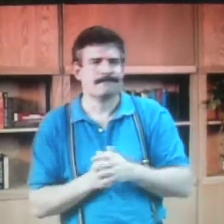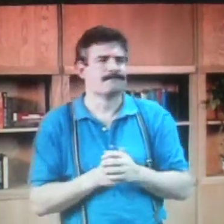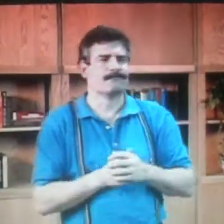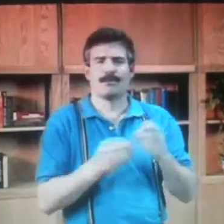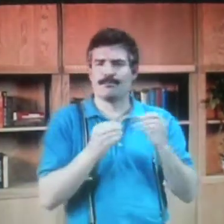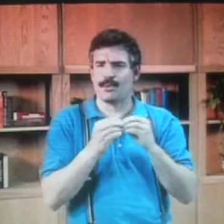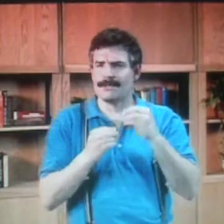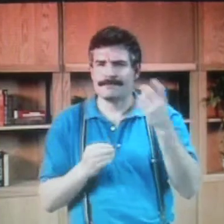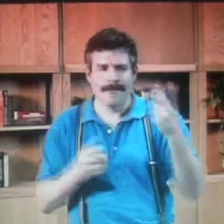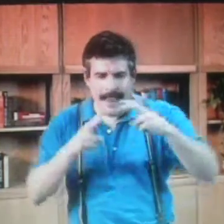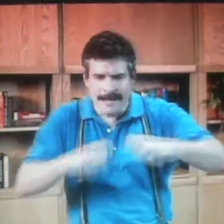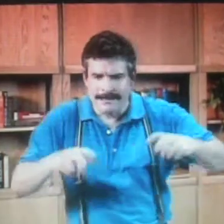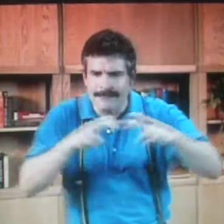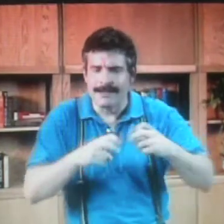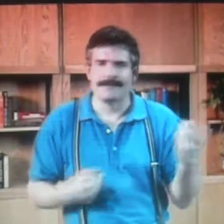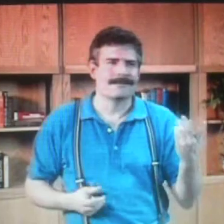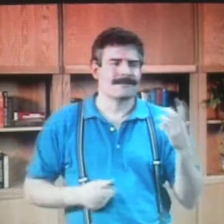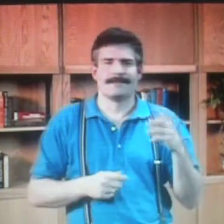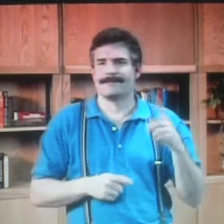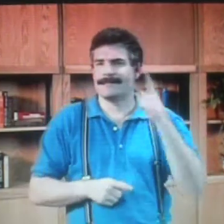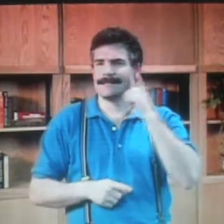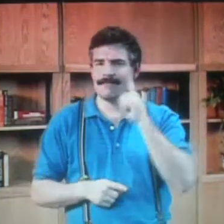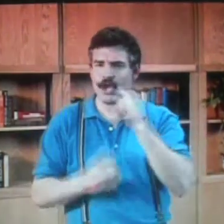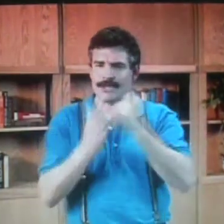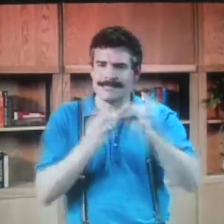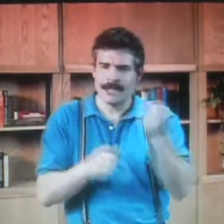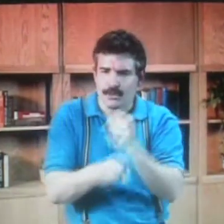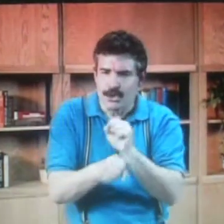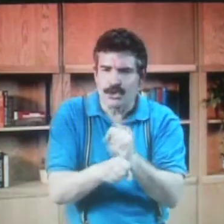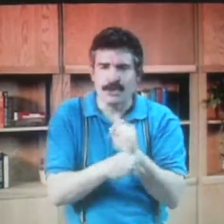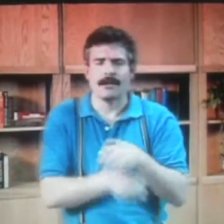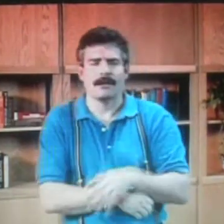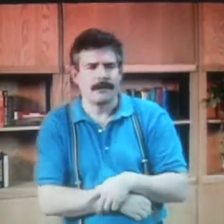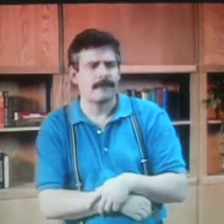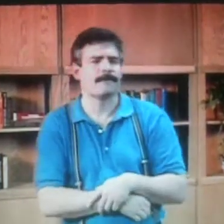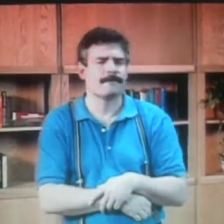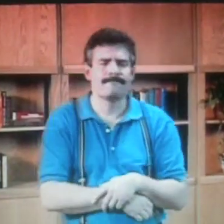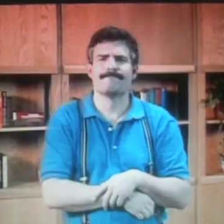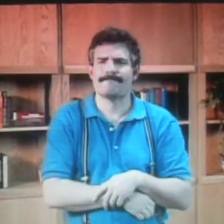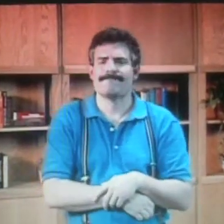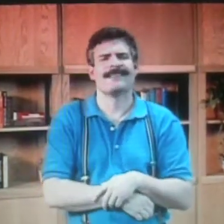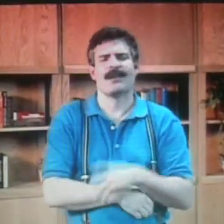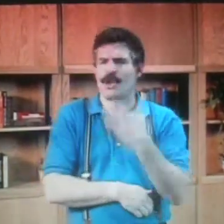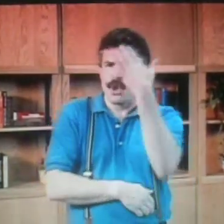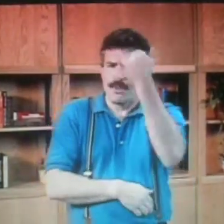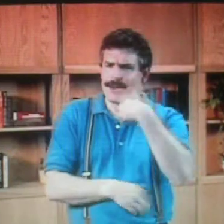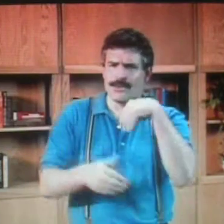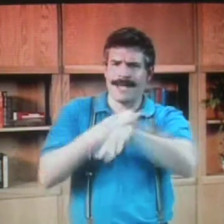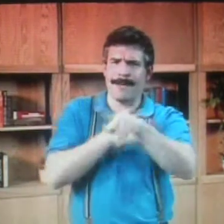arts and analyze deaf history.